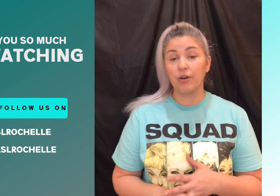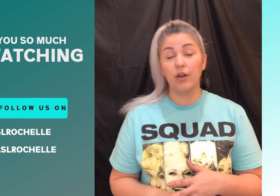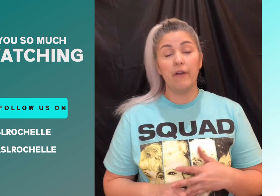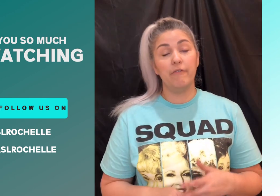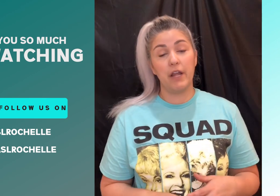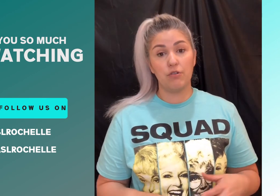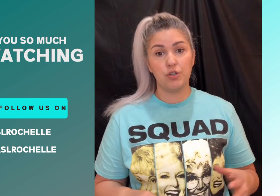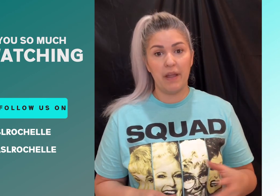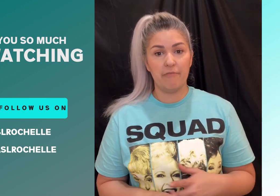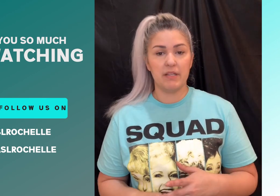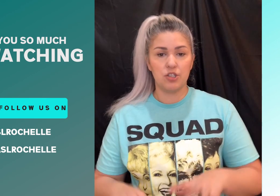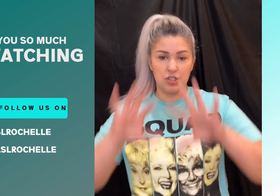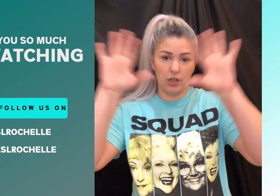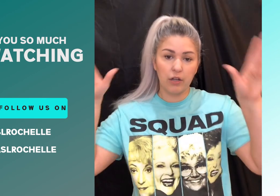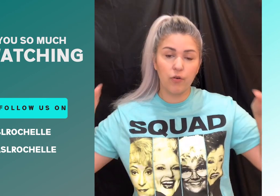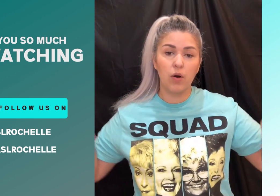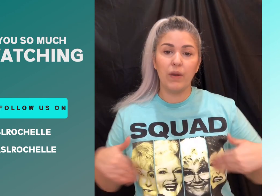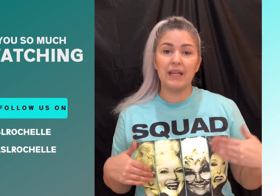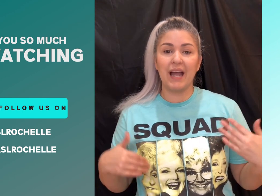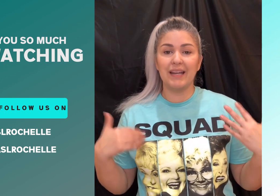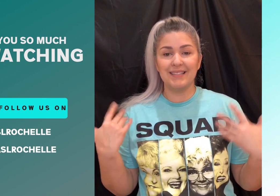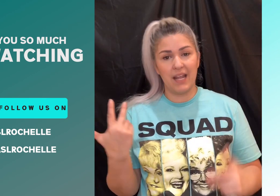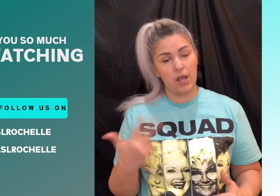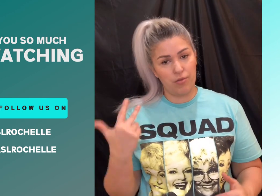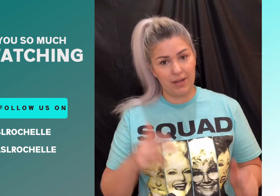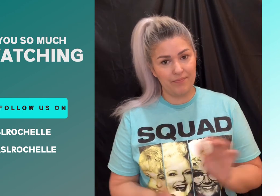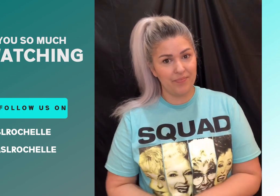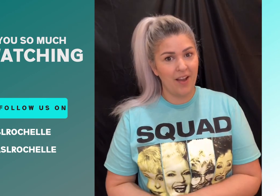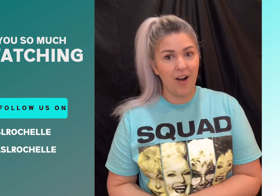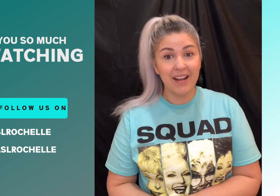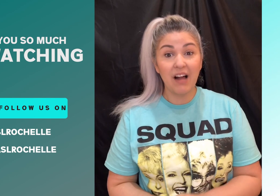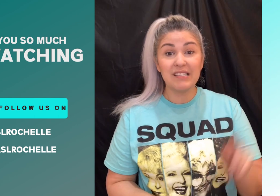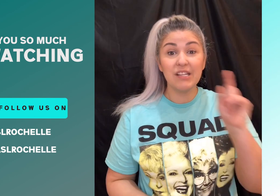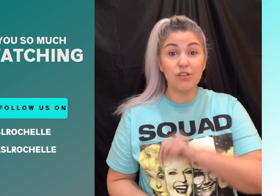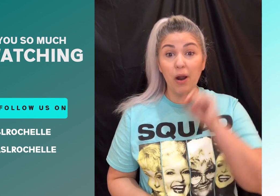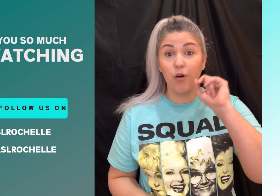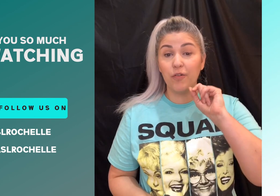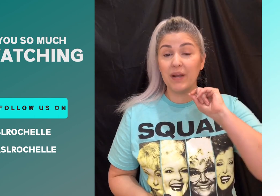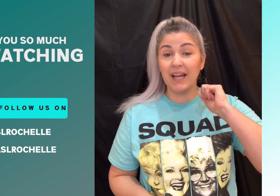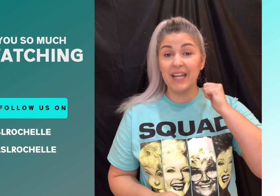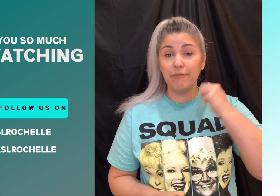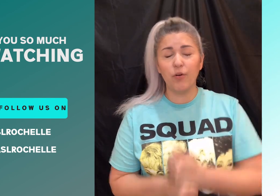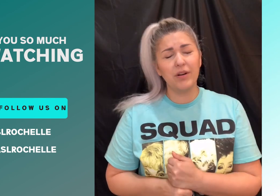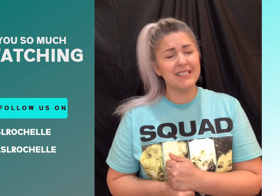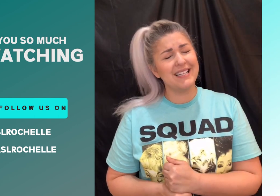videos you may have missed just look for week nine day three all right I'll see you tomorrow for week nine day four sentences